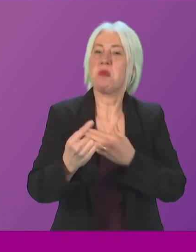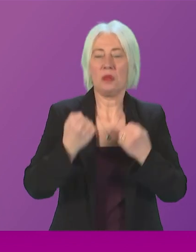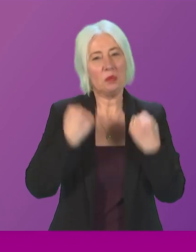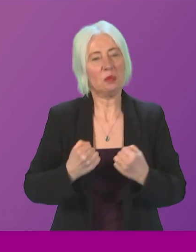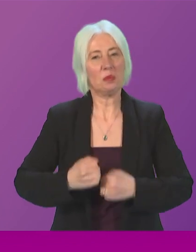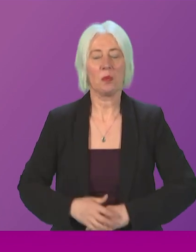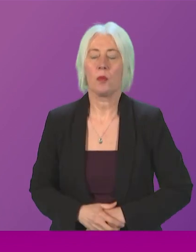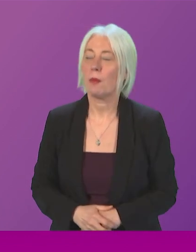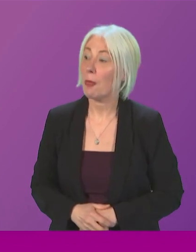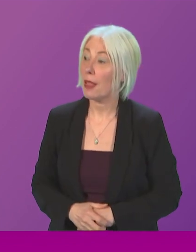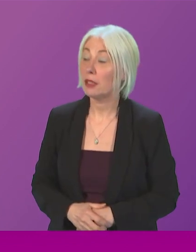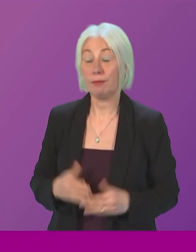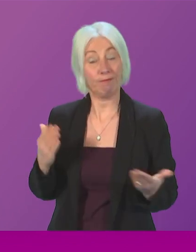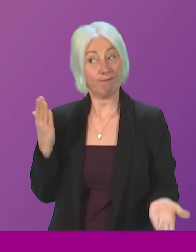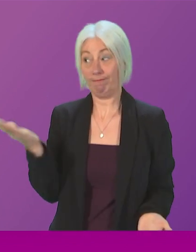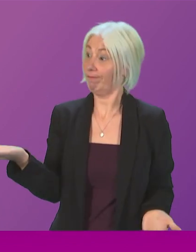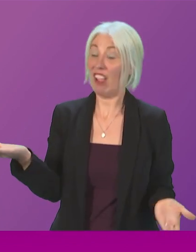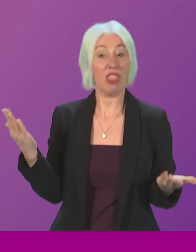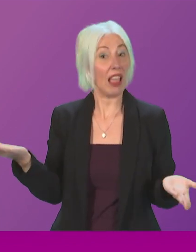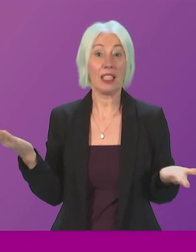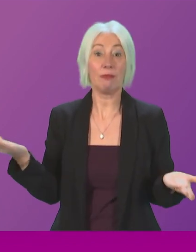Anna Sarwar. There you have it, the lady officer.